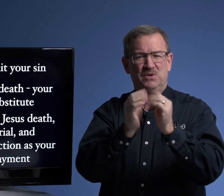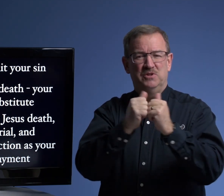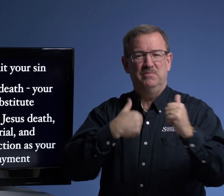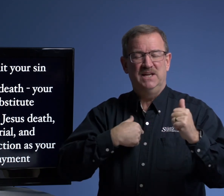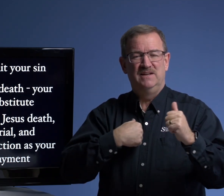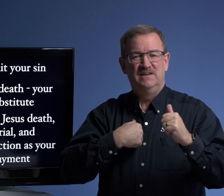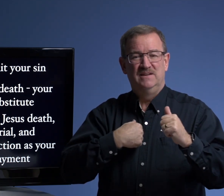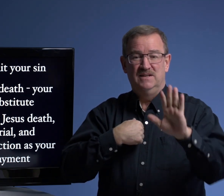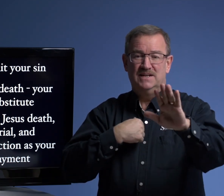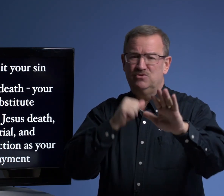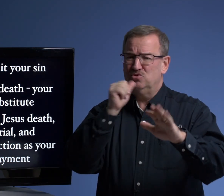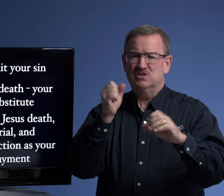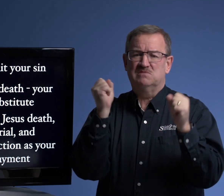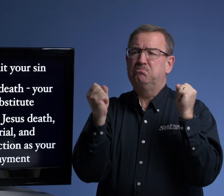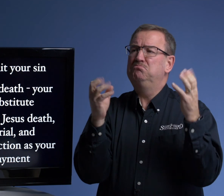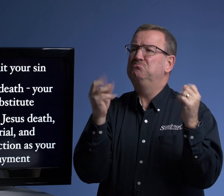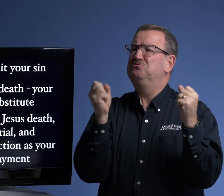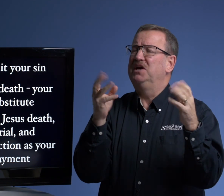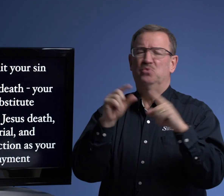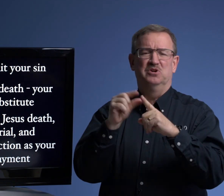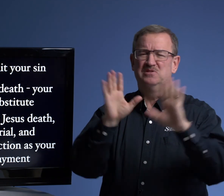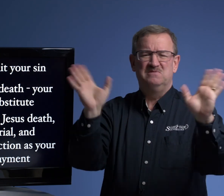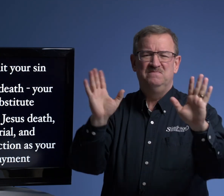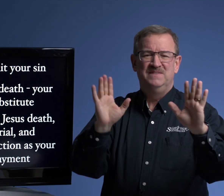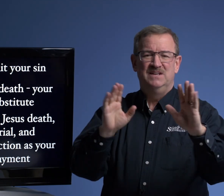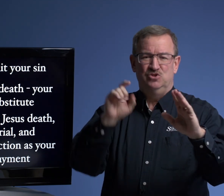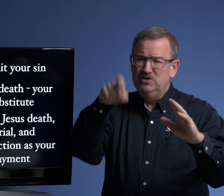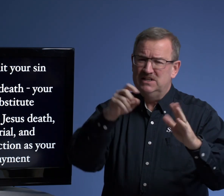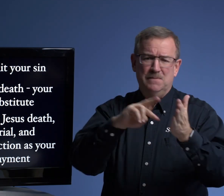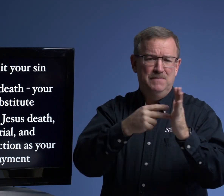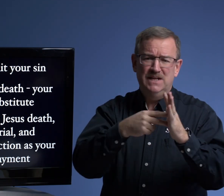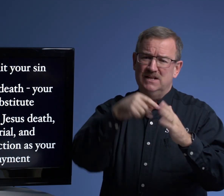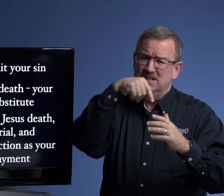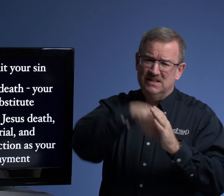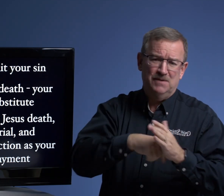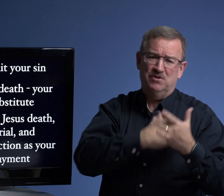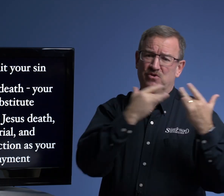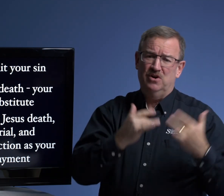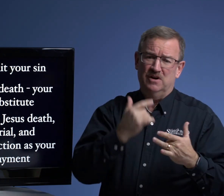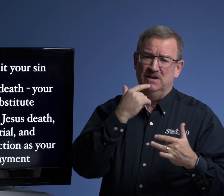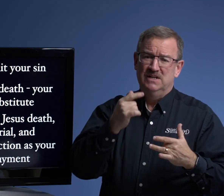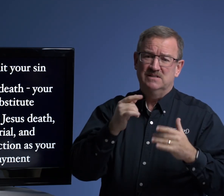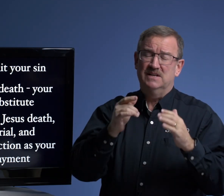with me. Now, don't just say words. You need to mean it in the depth of your heart. Say,